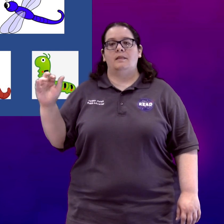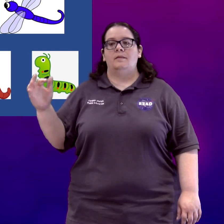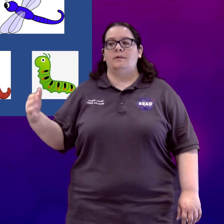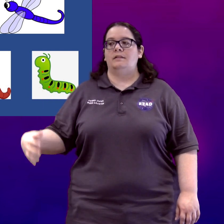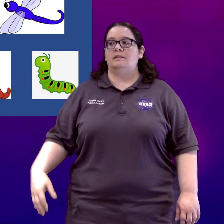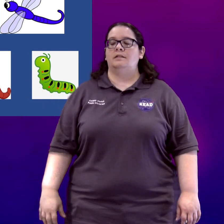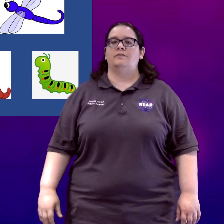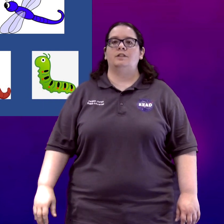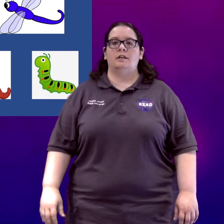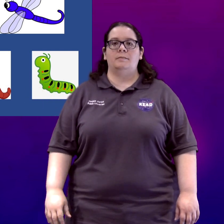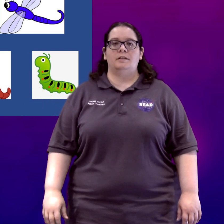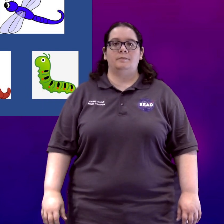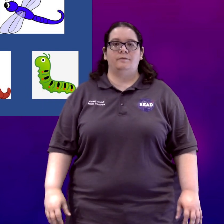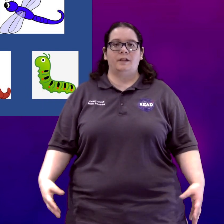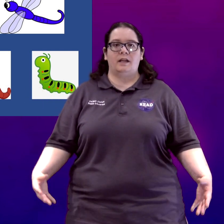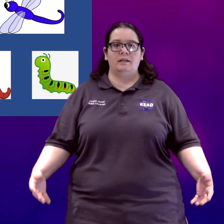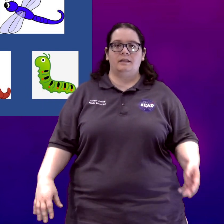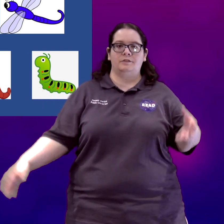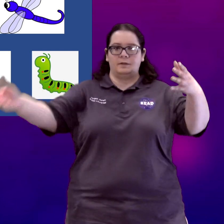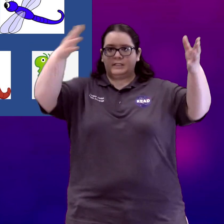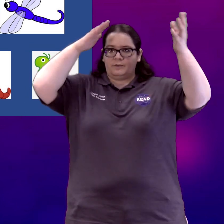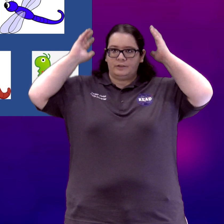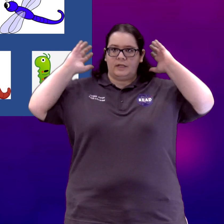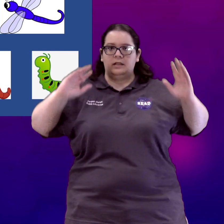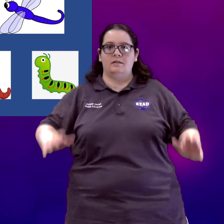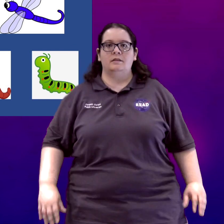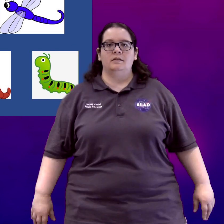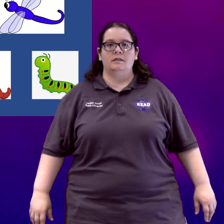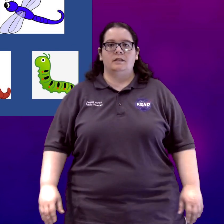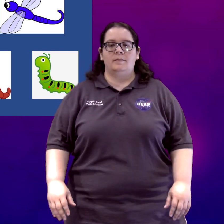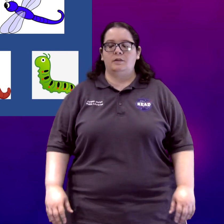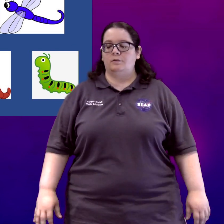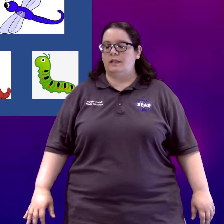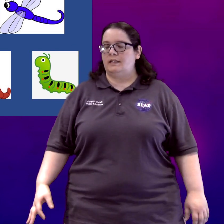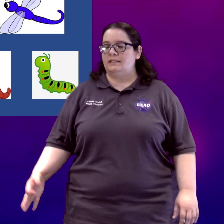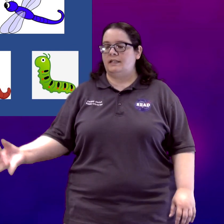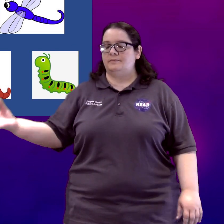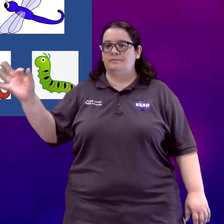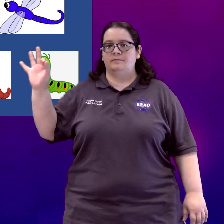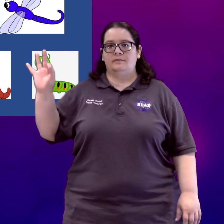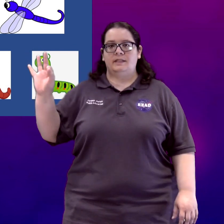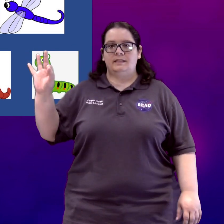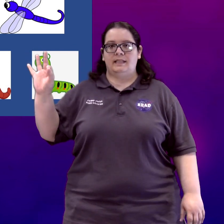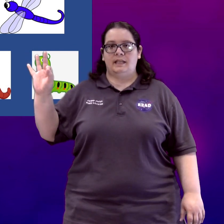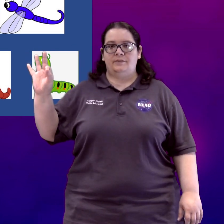But if you're talking about the fly that was buzzing around your head and keeping you awake last night, take an F